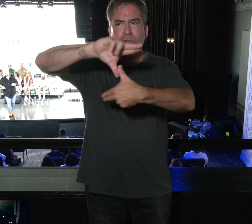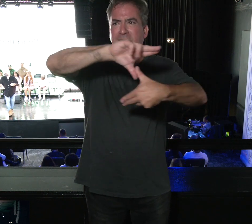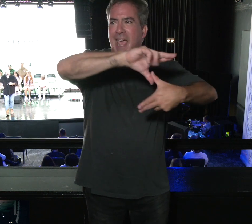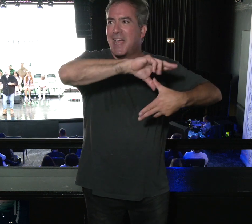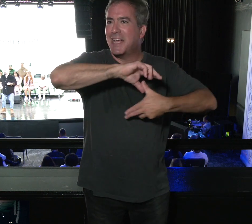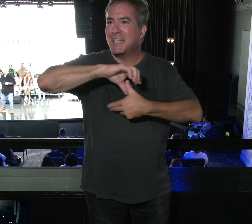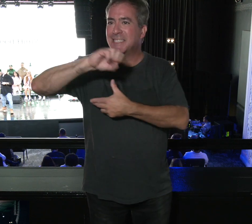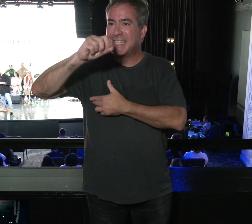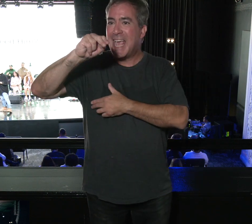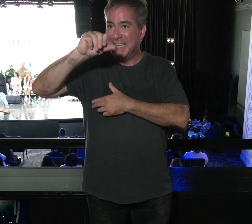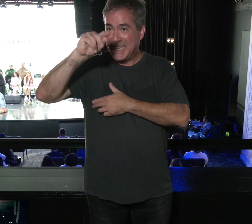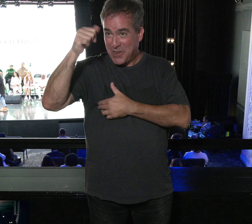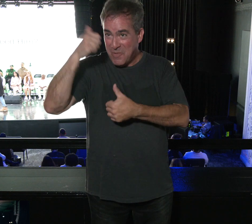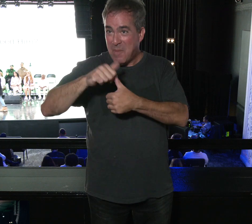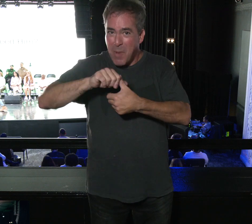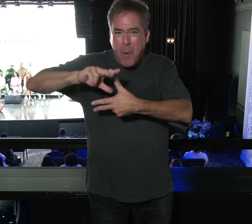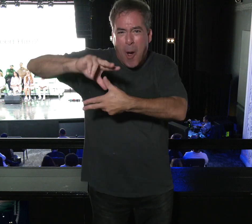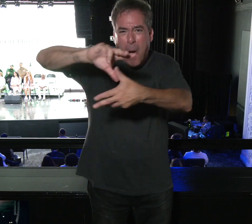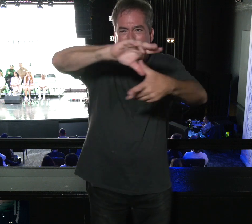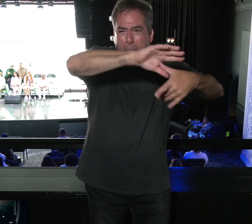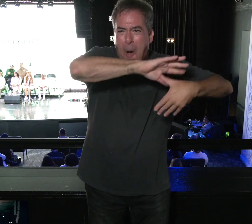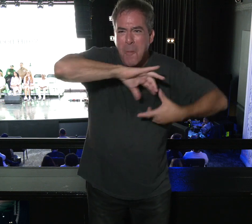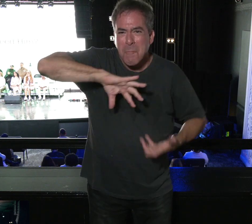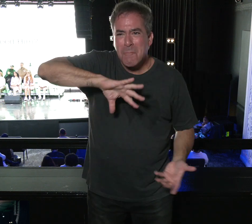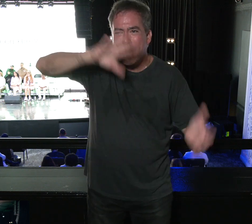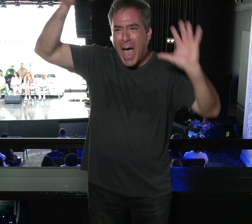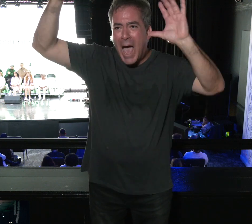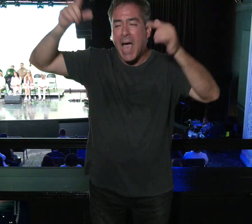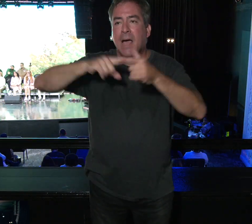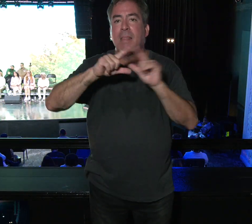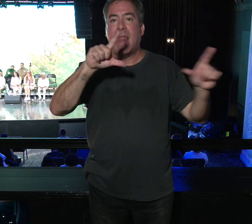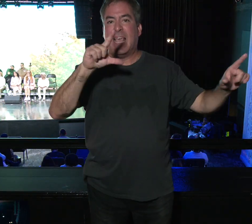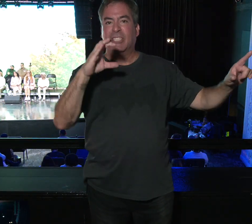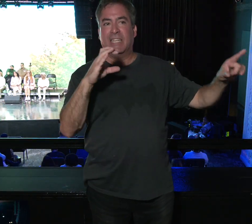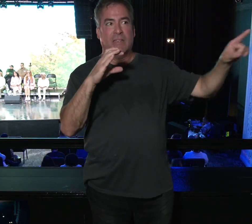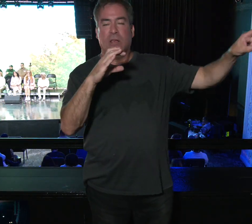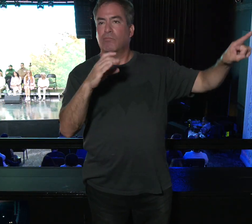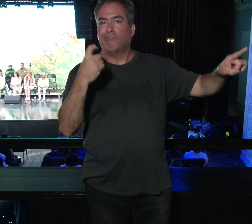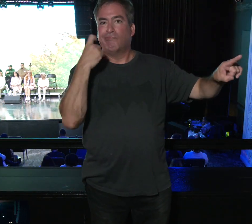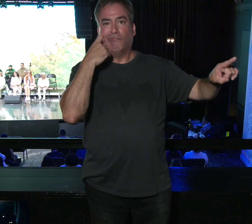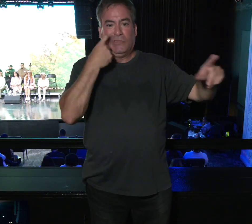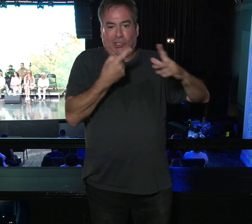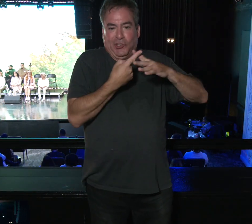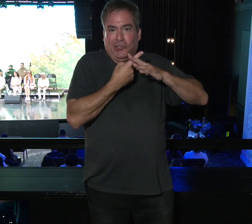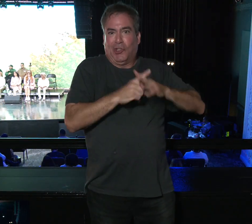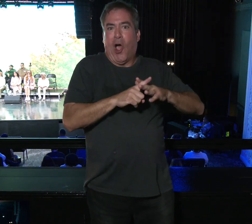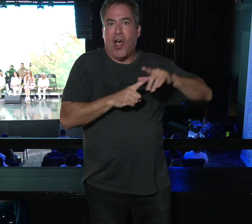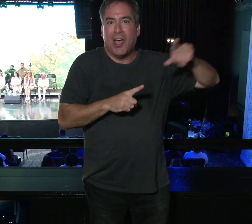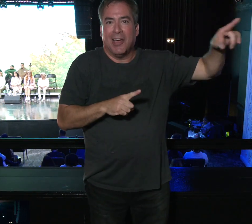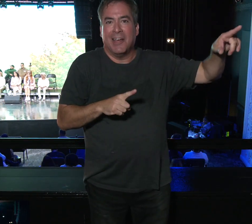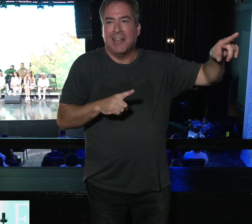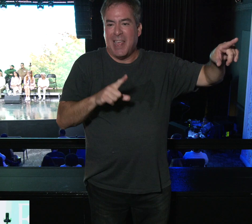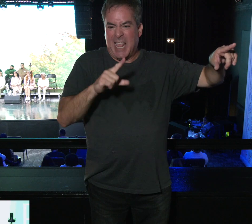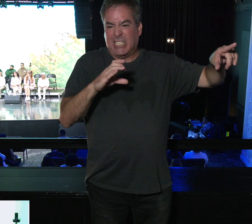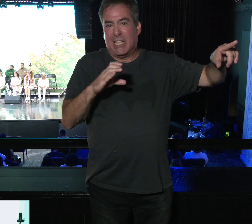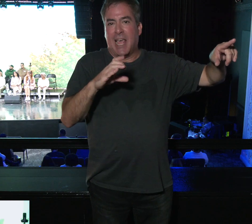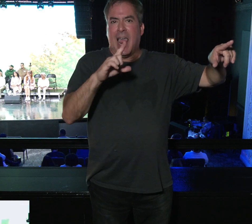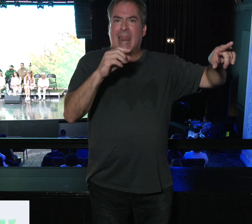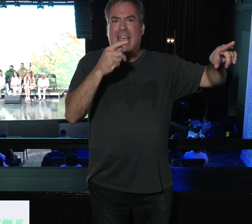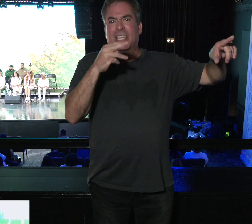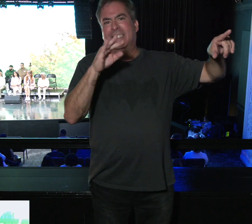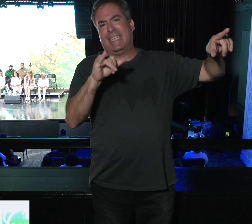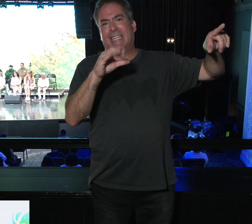hit. And Hurricane Sandy hit and the Legacy Center had kind of just really started. And we were like, man,